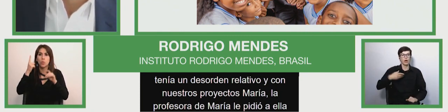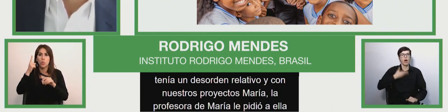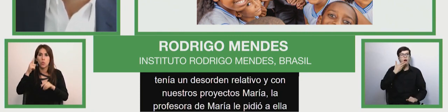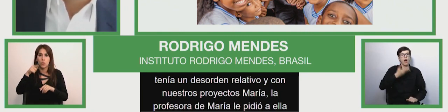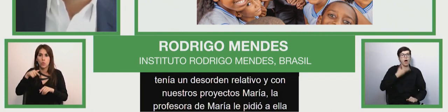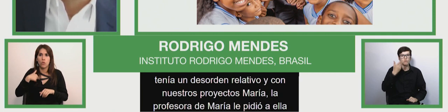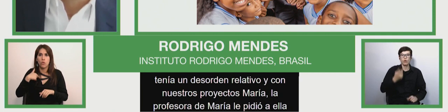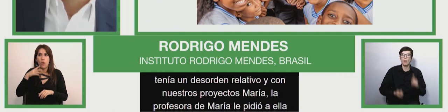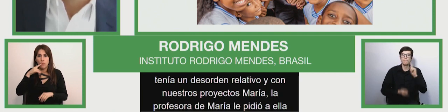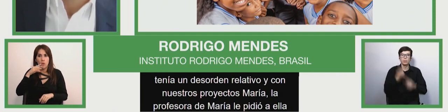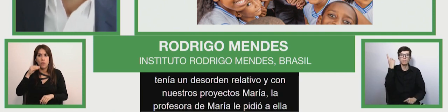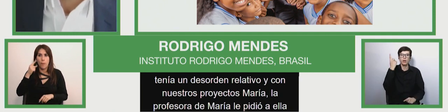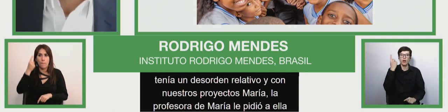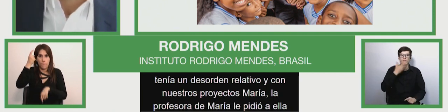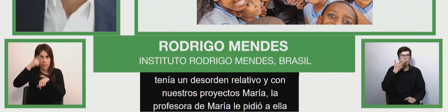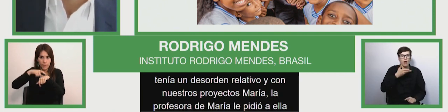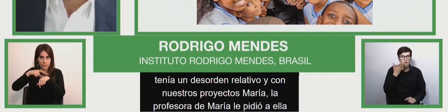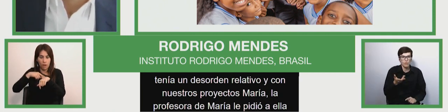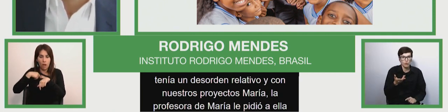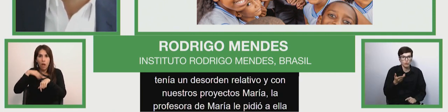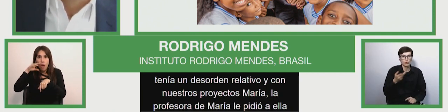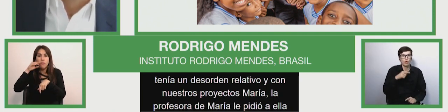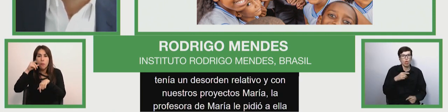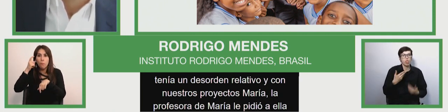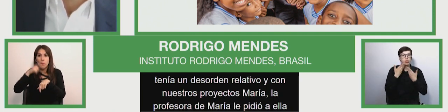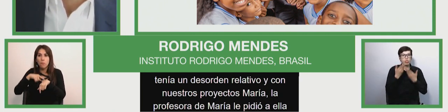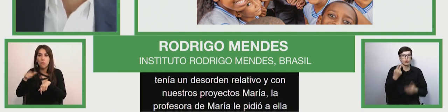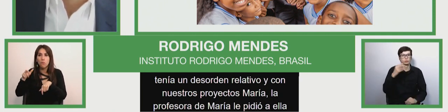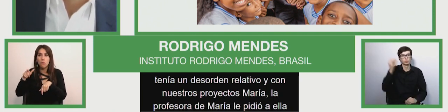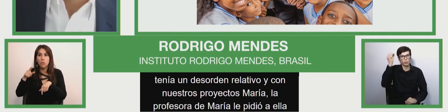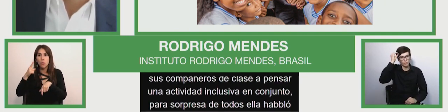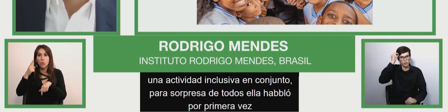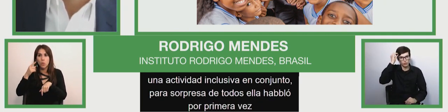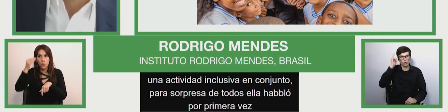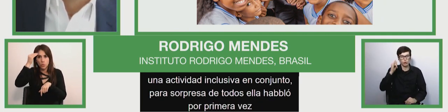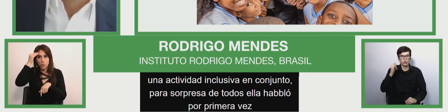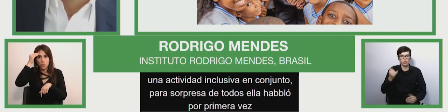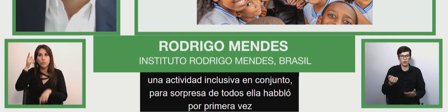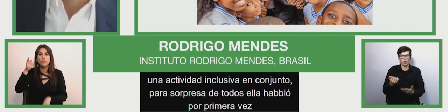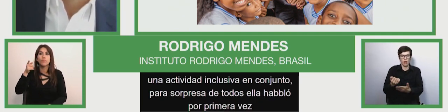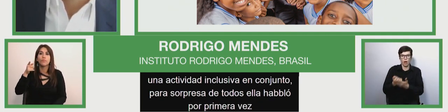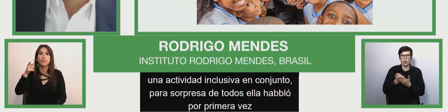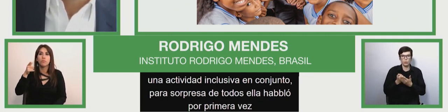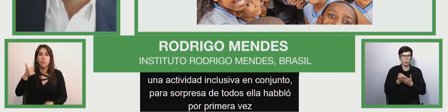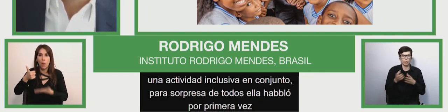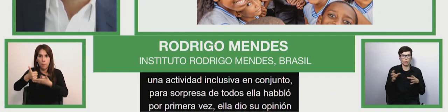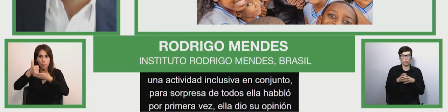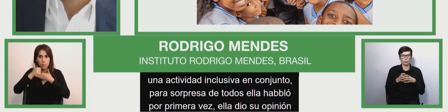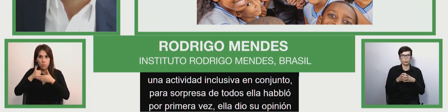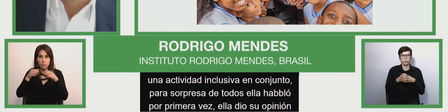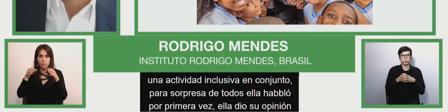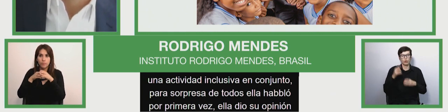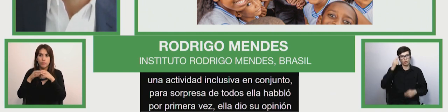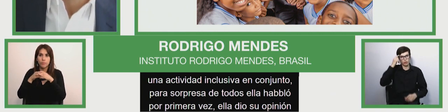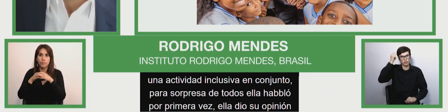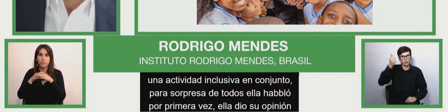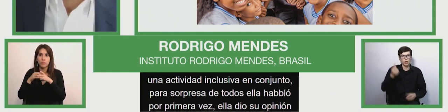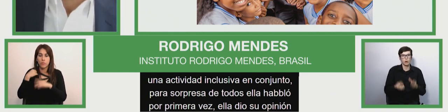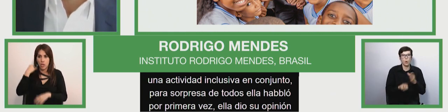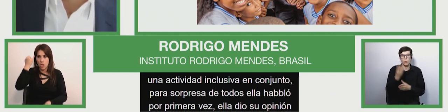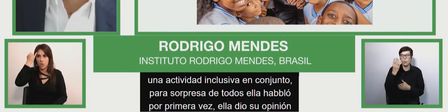activity together. And for everyone's surprise, she spoke for the first time.